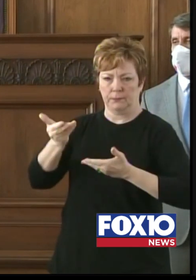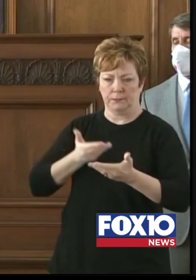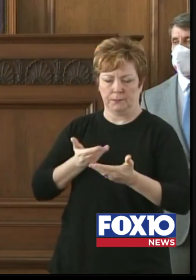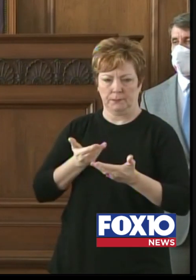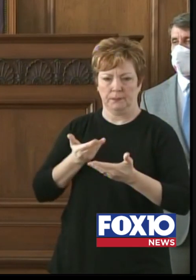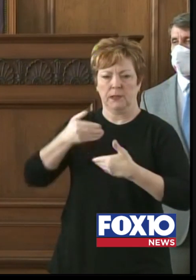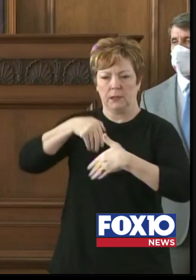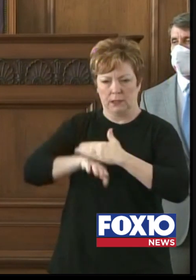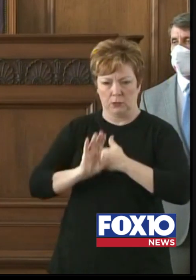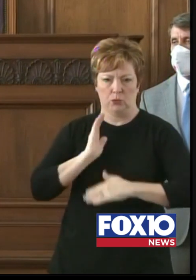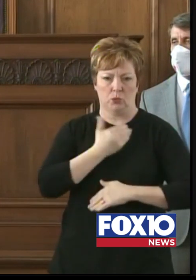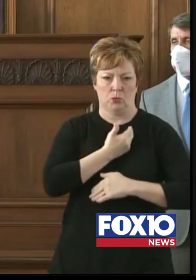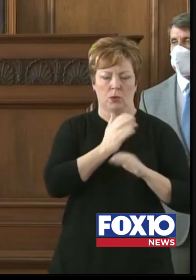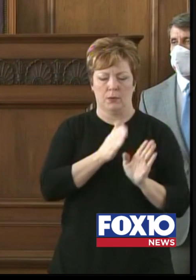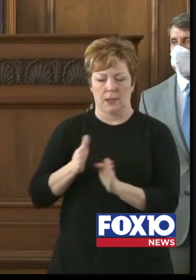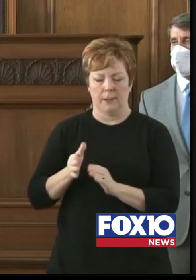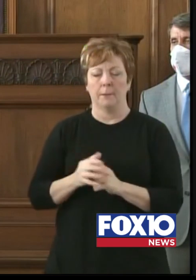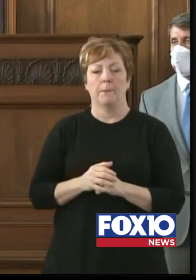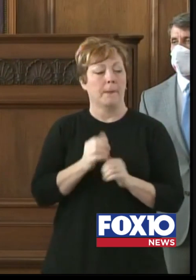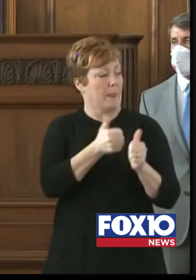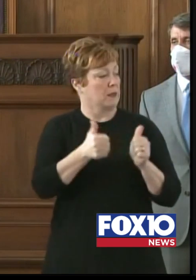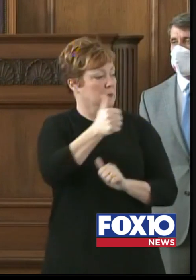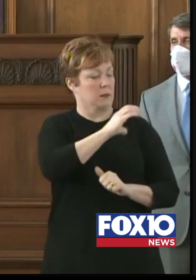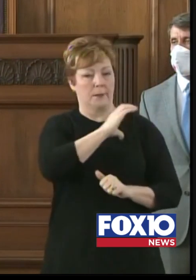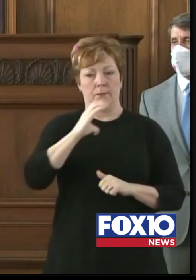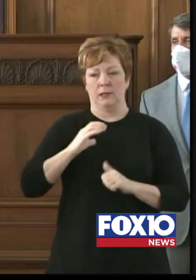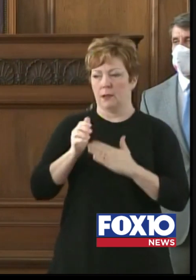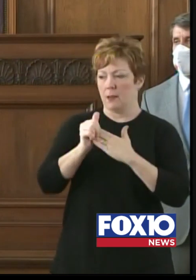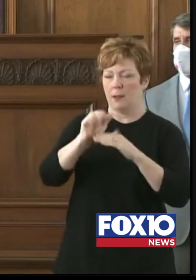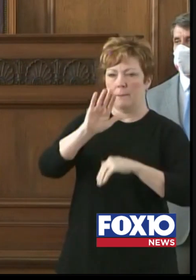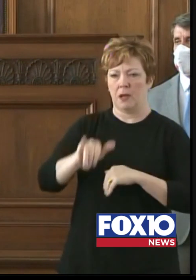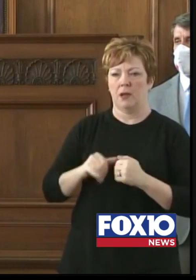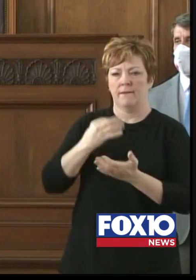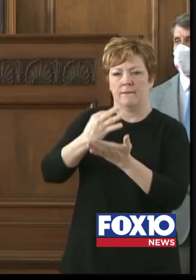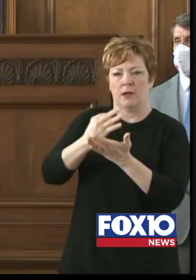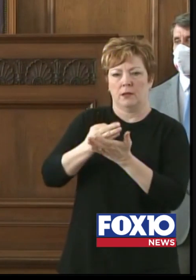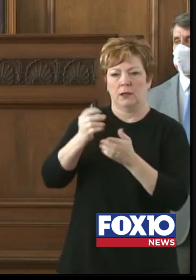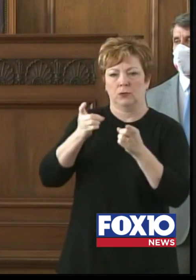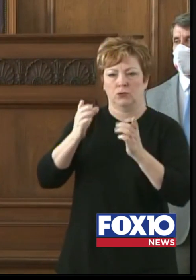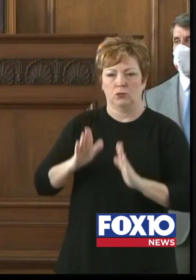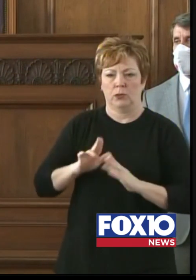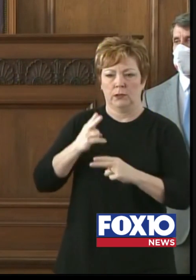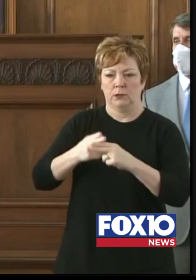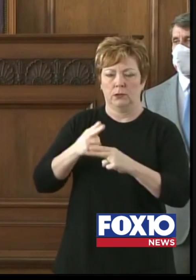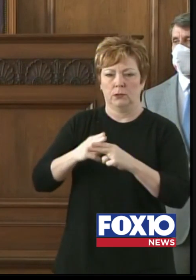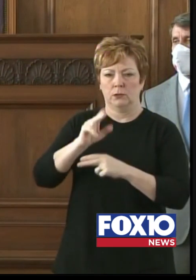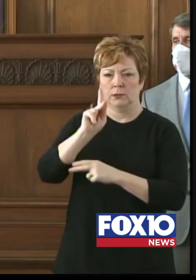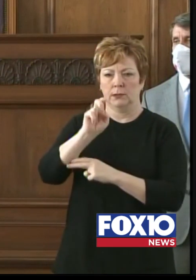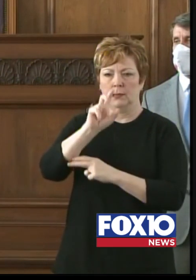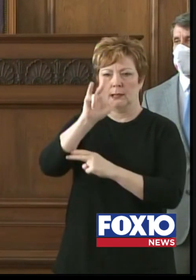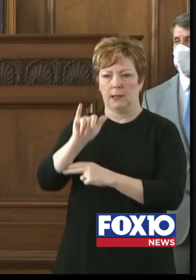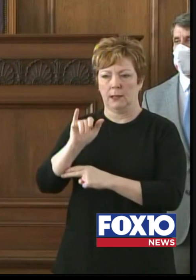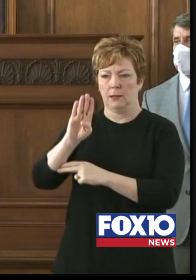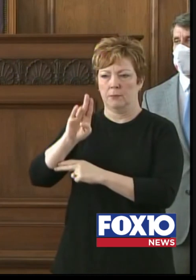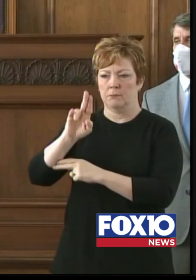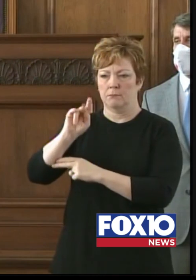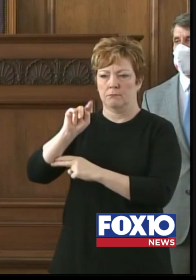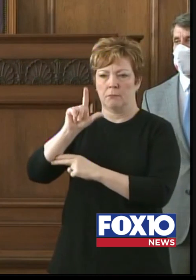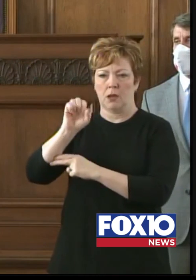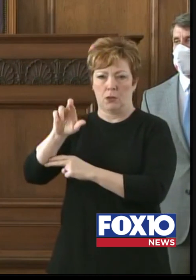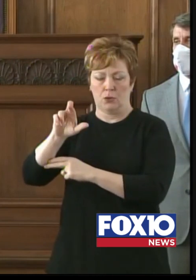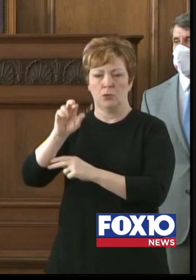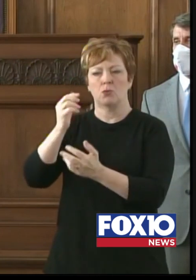This Executive Committee, led by my Finance Director, Kelly Butler, has recommended to me a thoughtful,